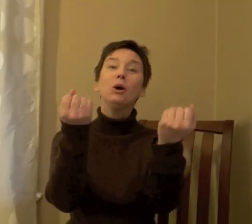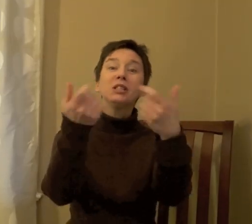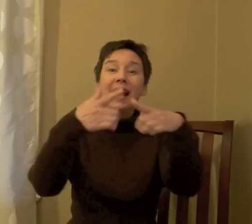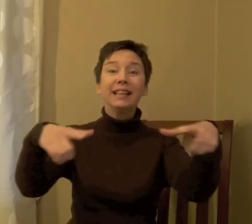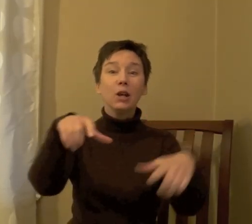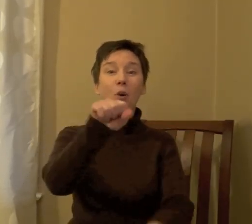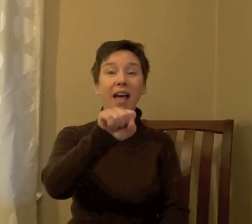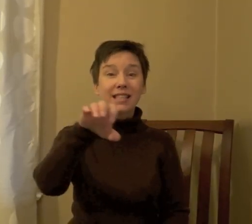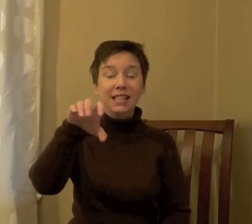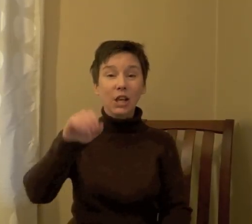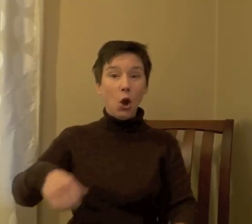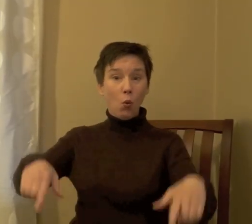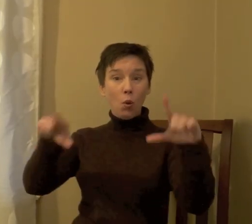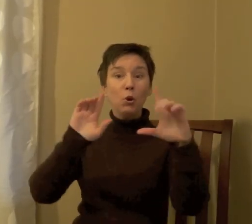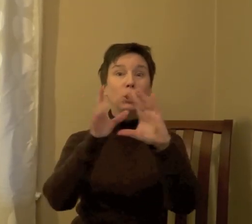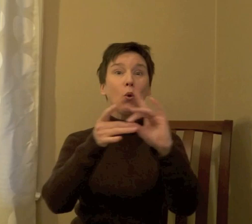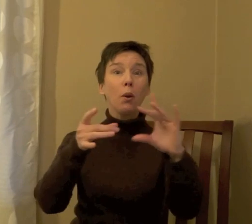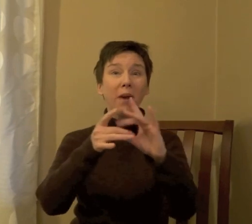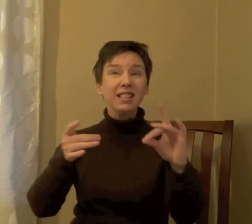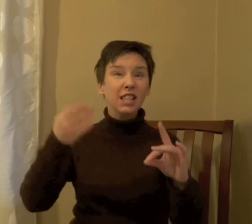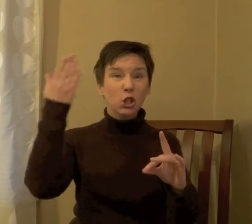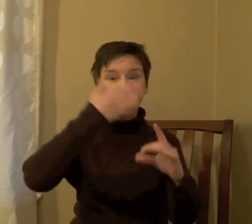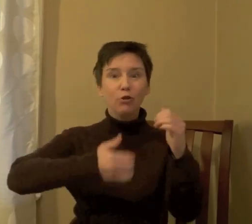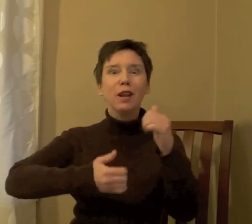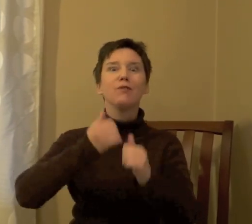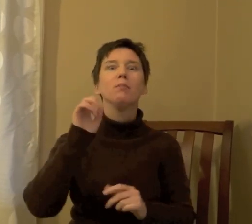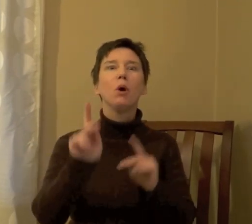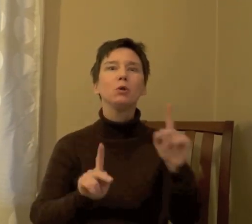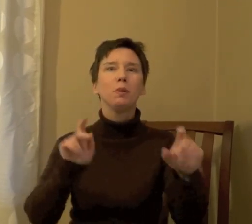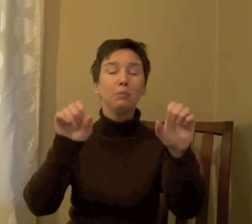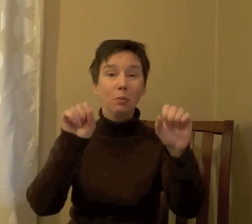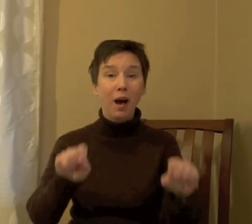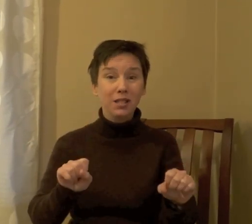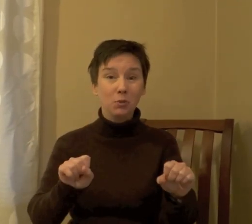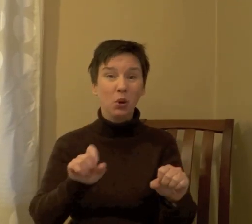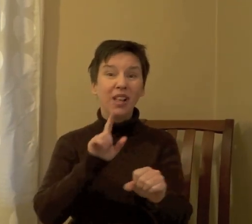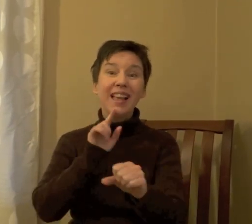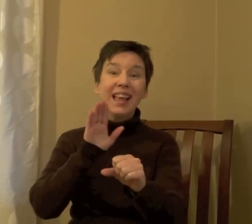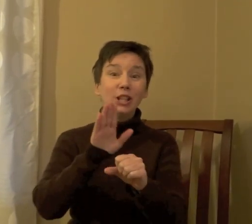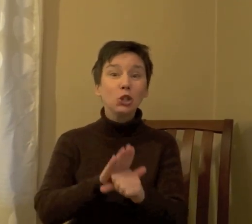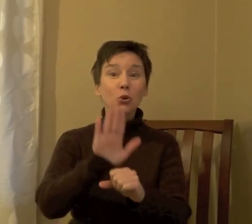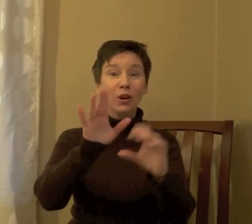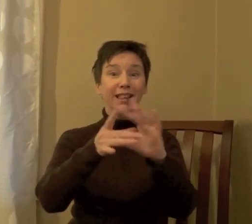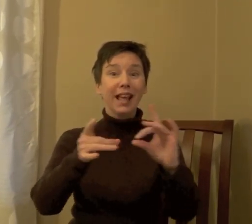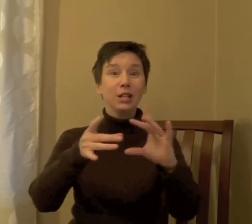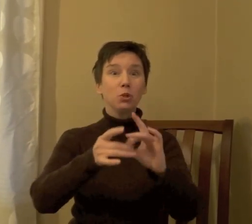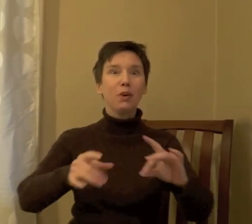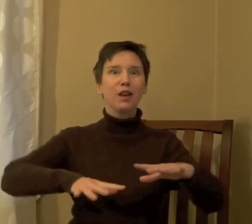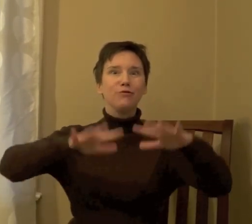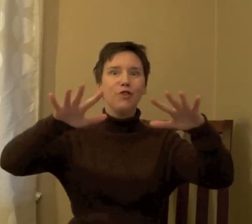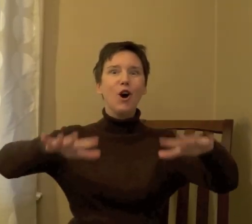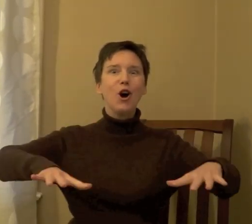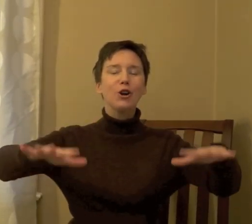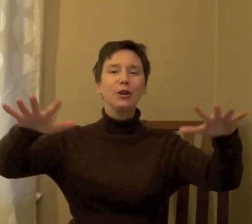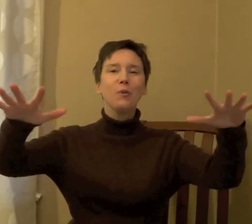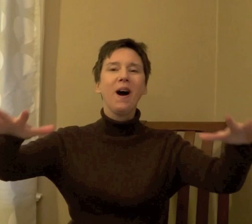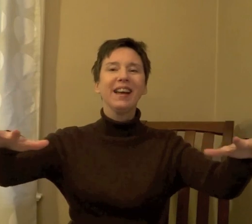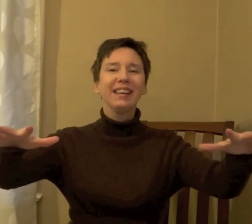Multilingual SEO will put your message in front of the most people possible, ensuring that it's spread far and wide,